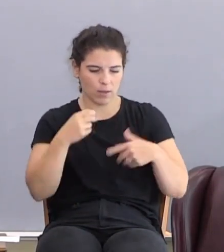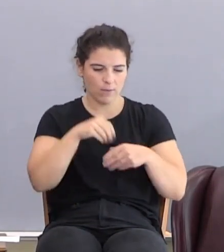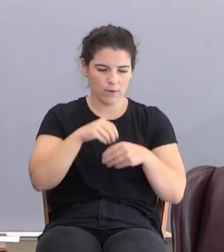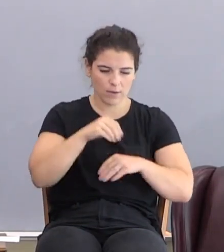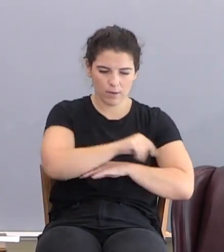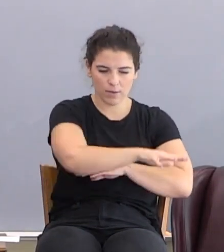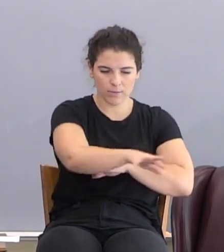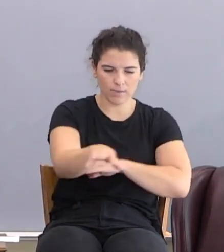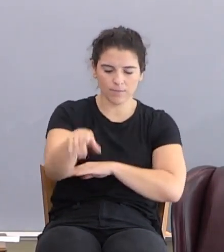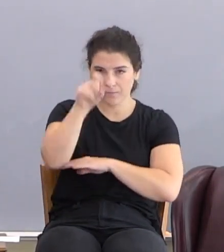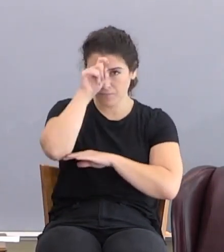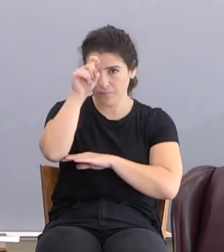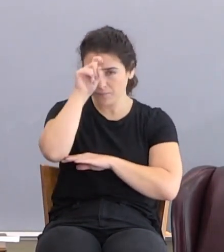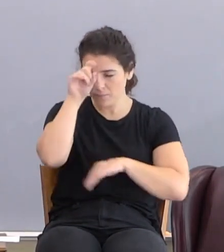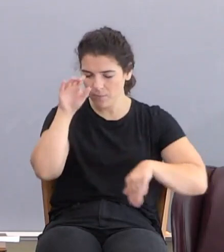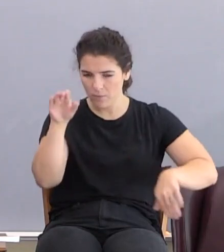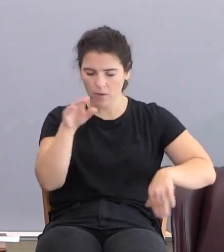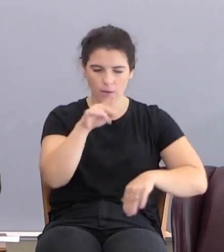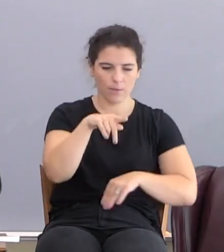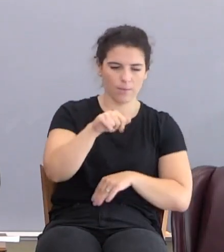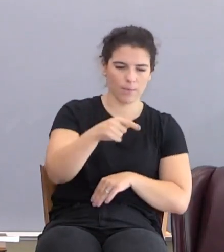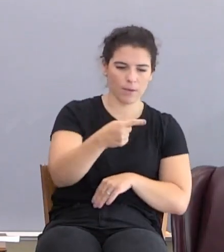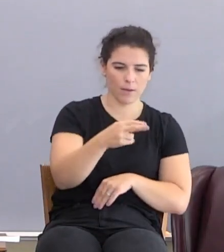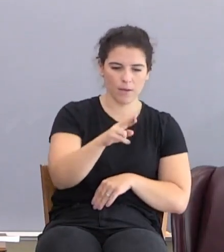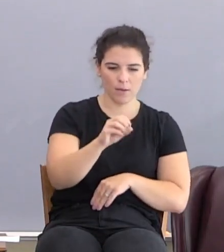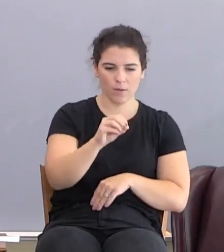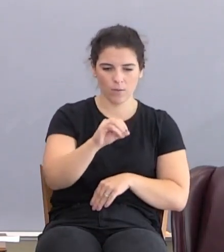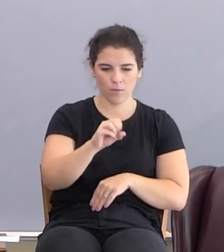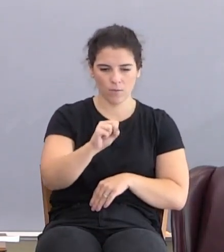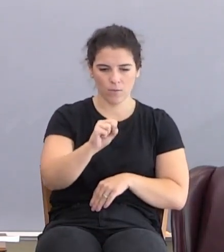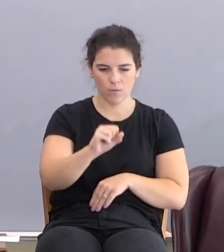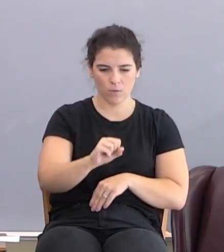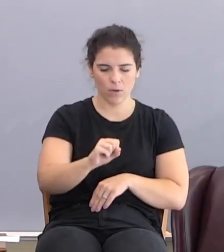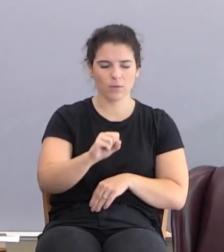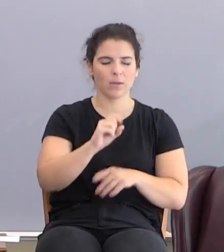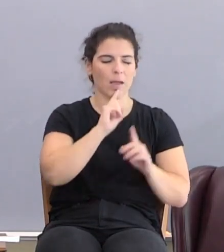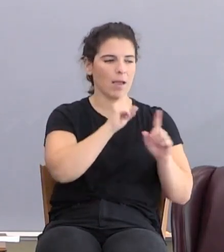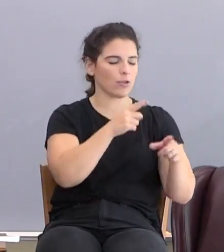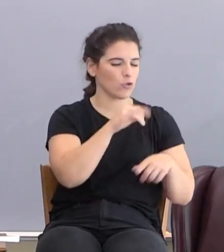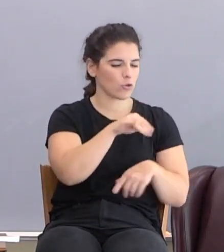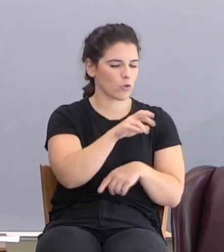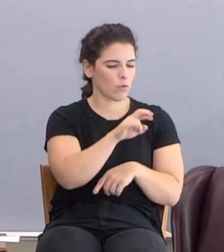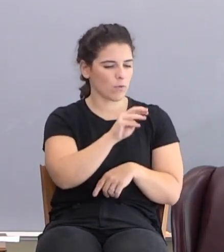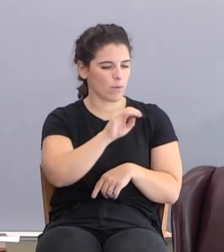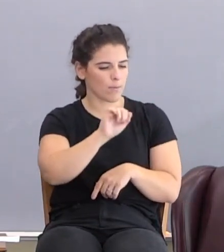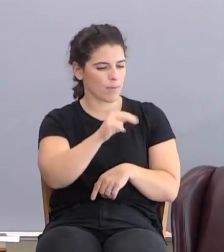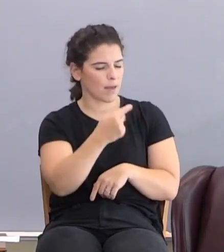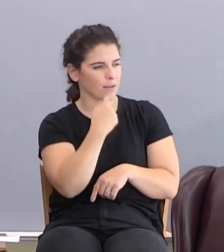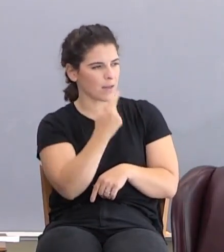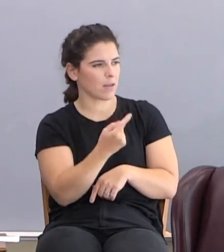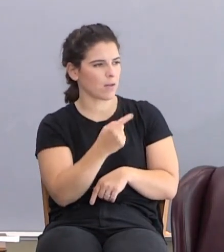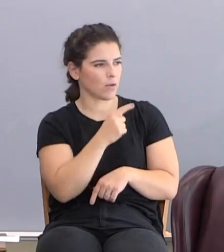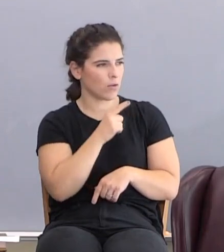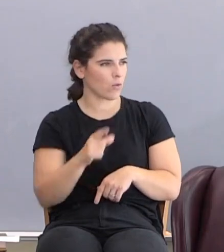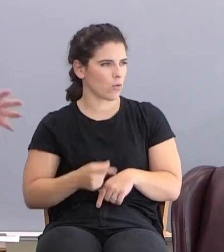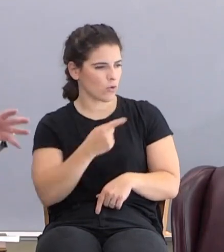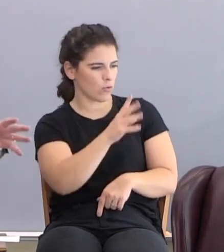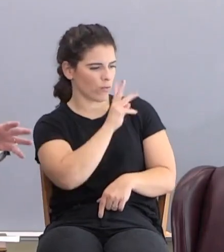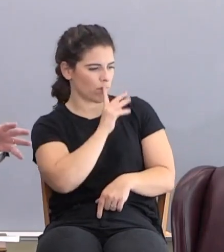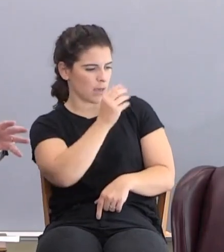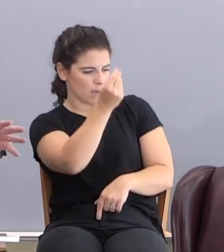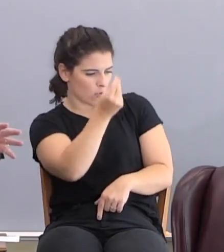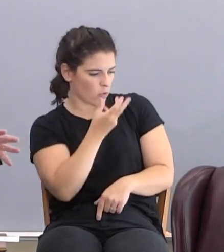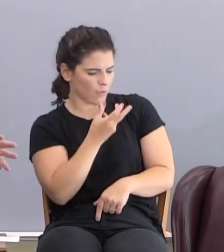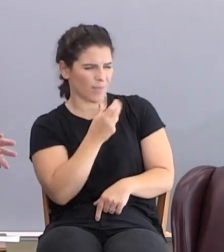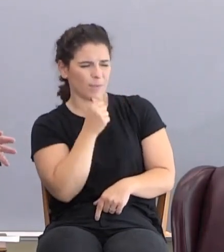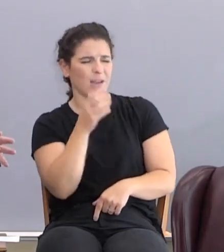Pathos answered Jeremiah, saying, As for the word that thou hast spoken unto us, in the name of the Lord, we will not hearken. We don't hear what